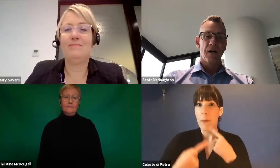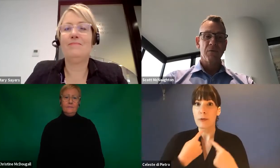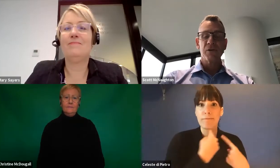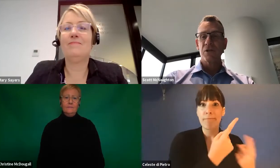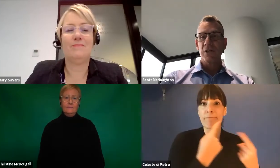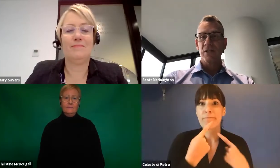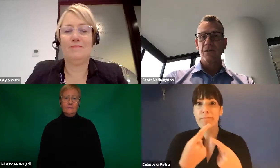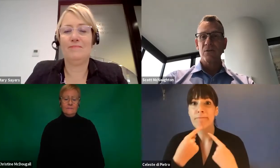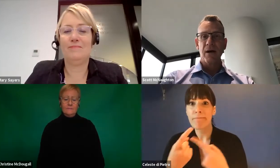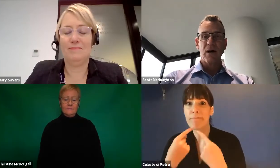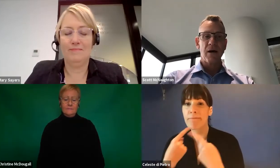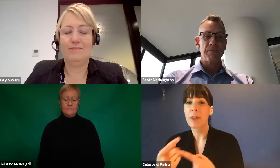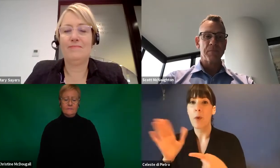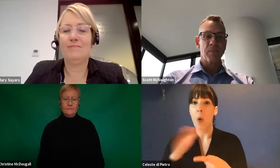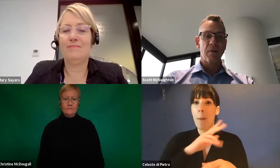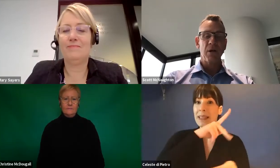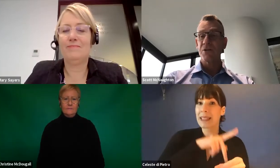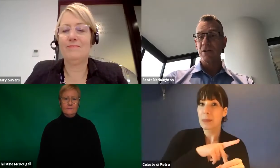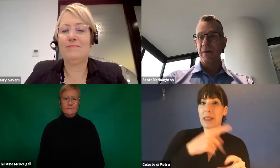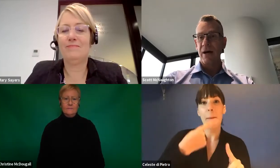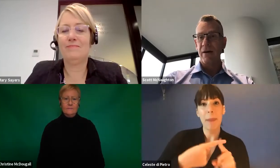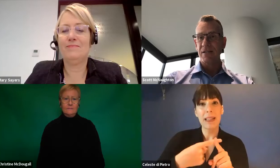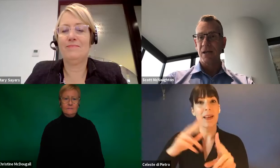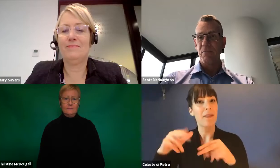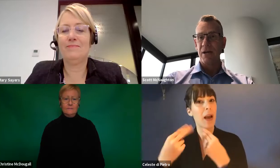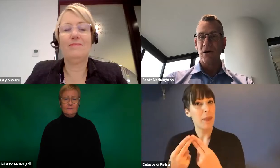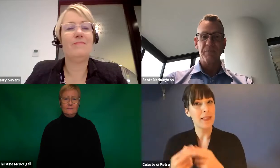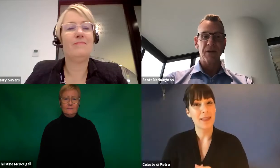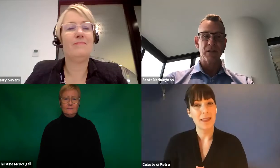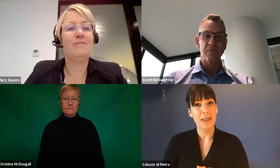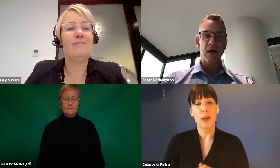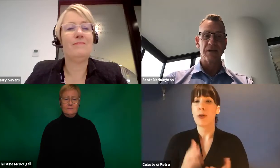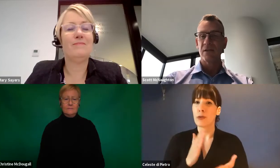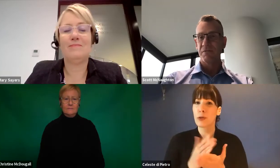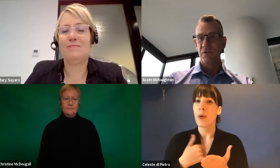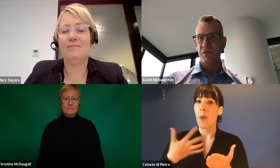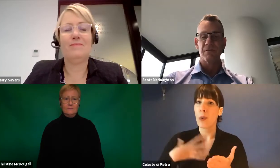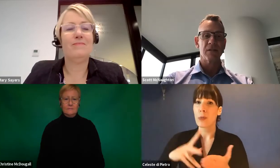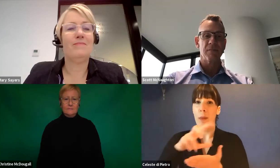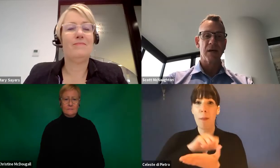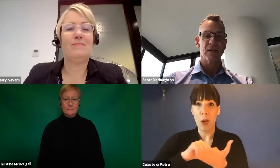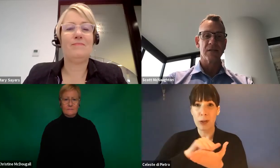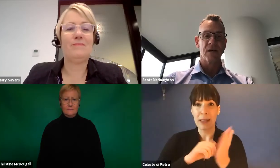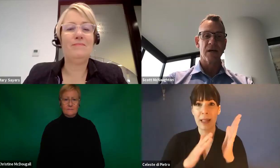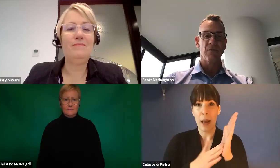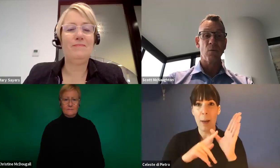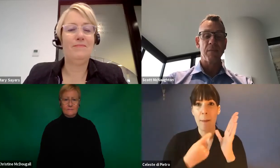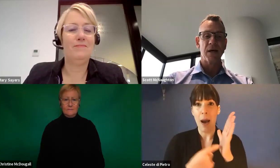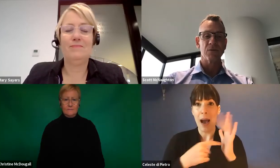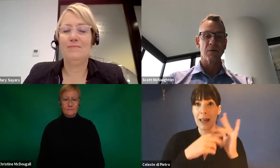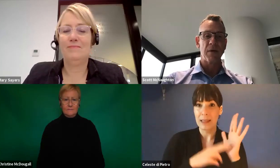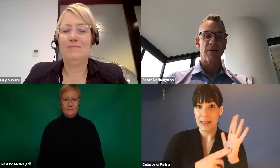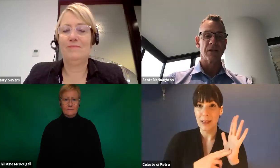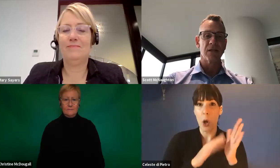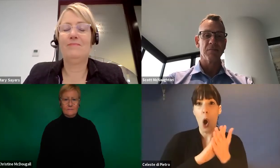I would also just like to apologise on behalf of our CEO, Martin Hoffman. Martin did the first of the seminars, the